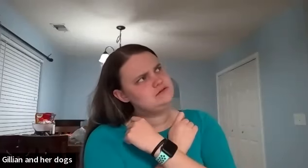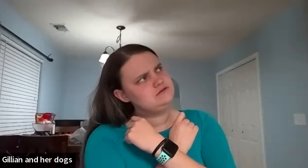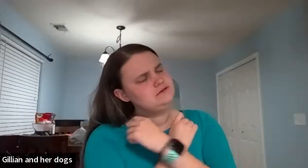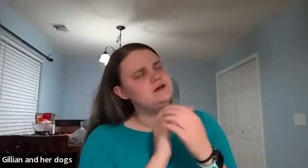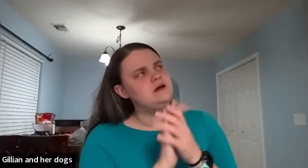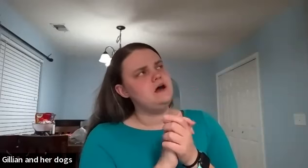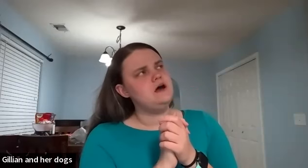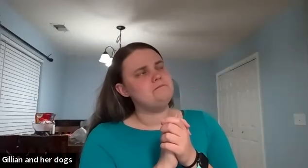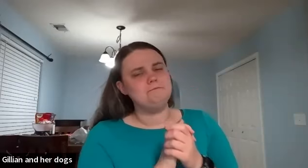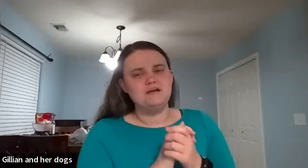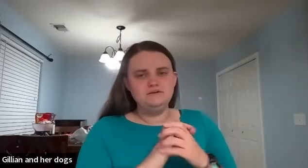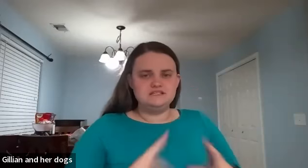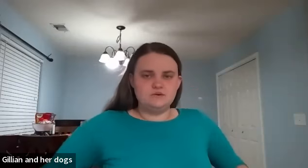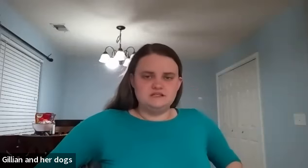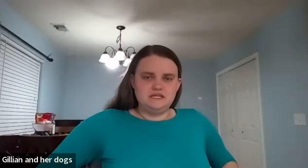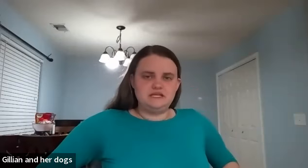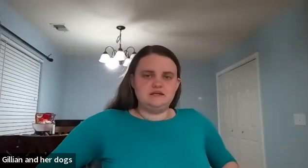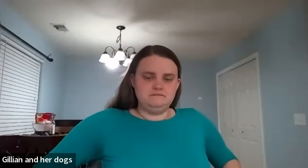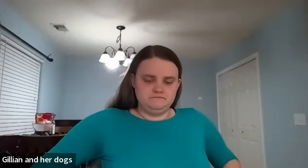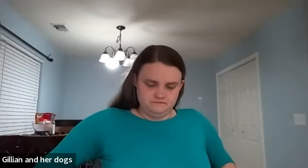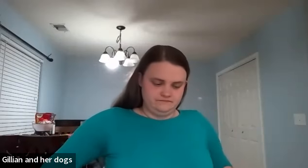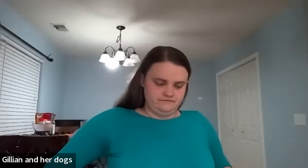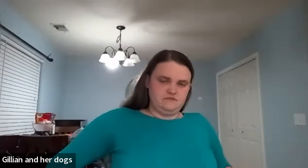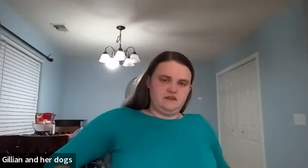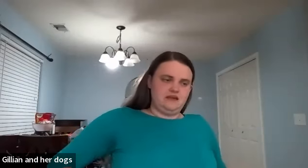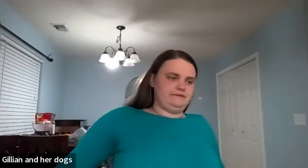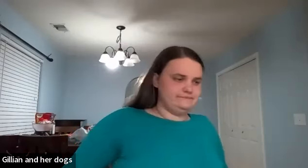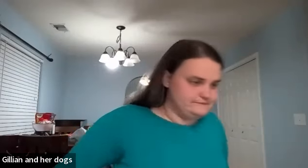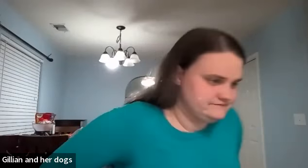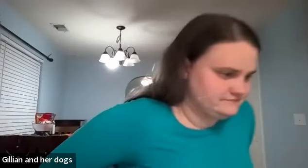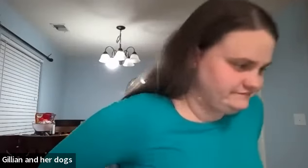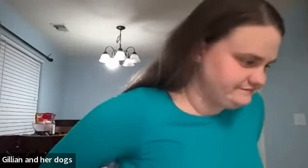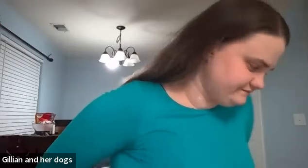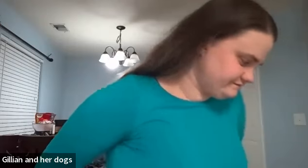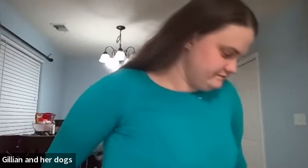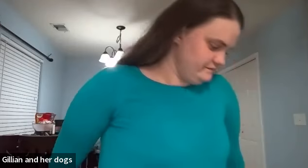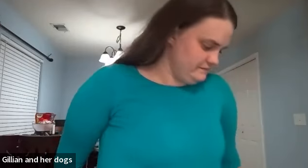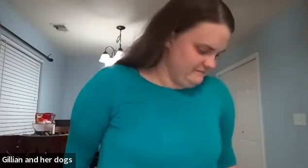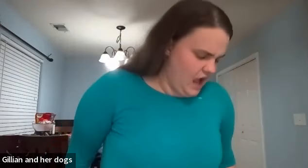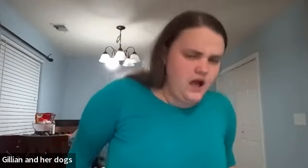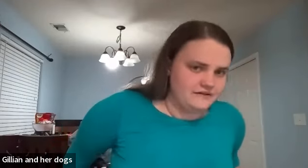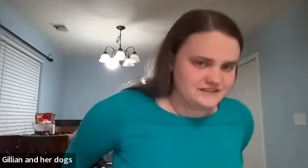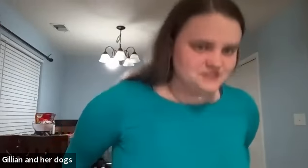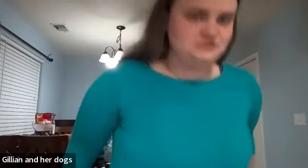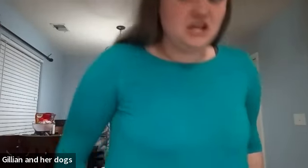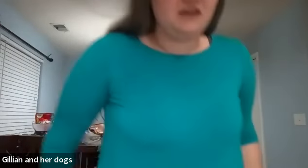um belt is going to be like chair